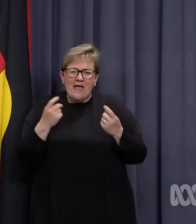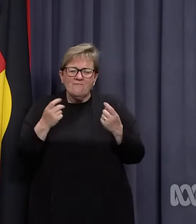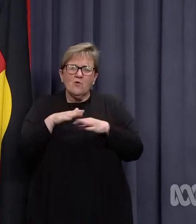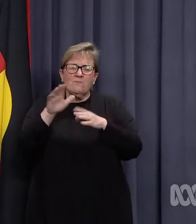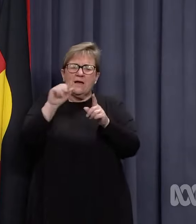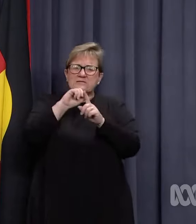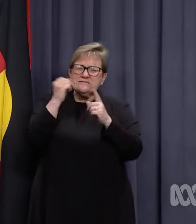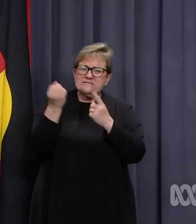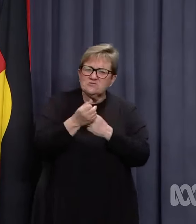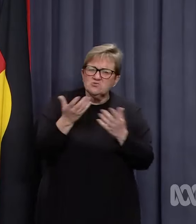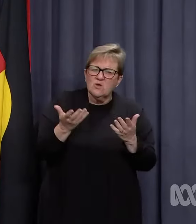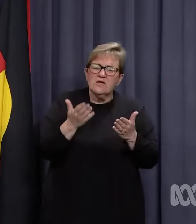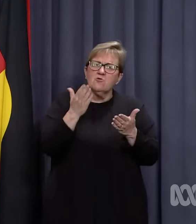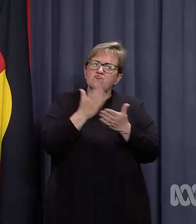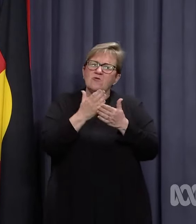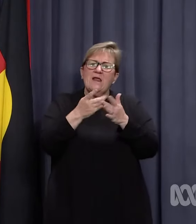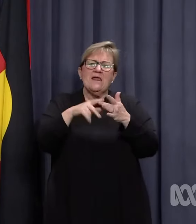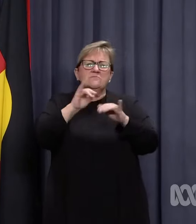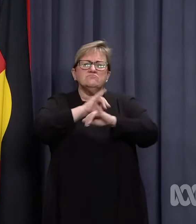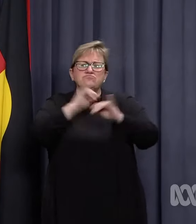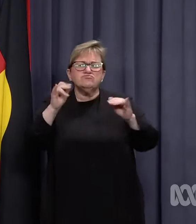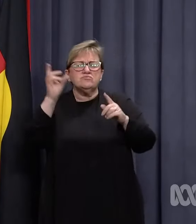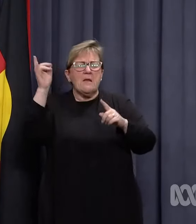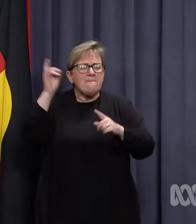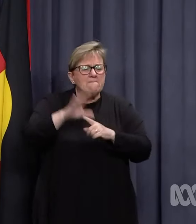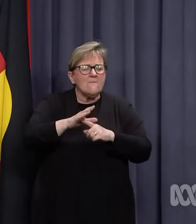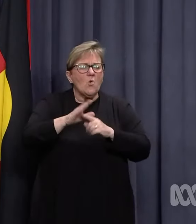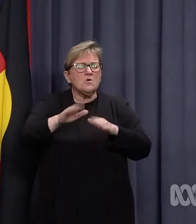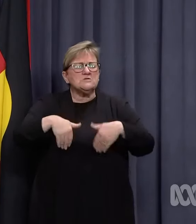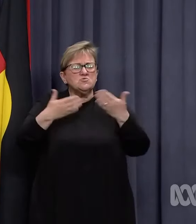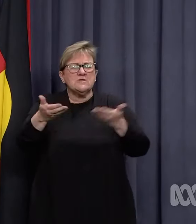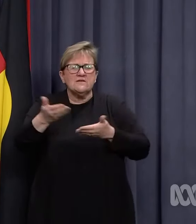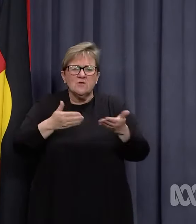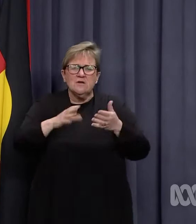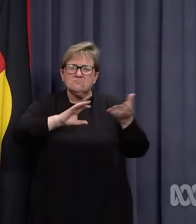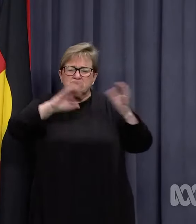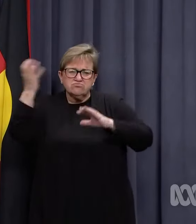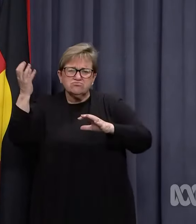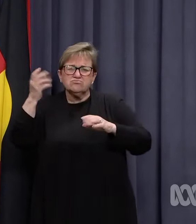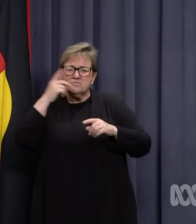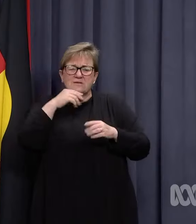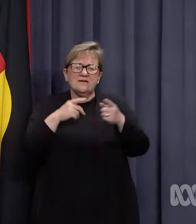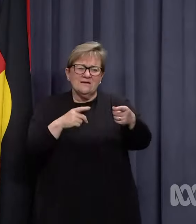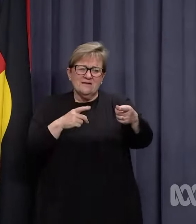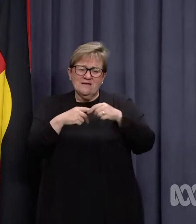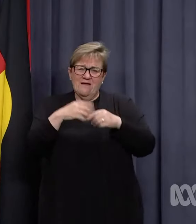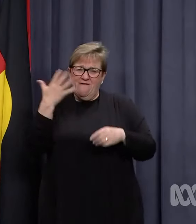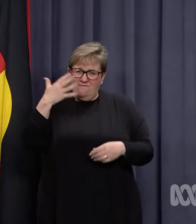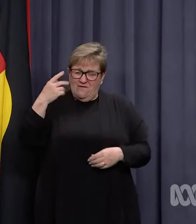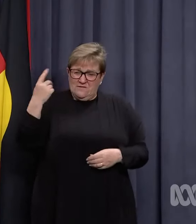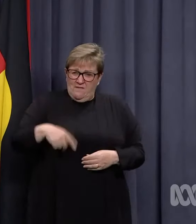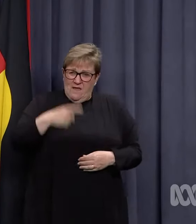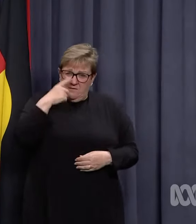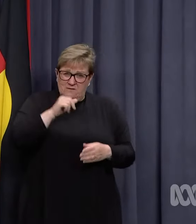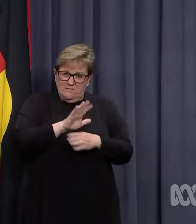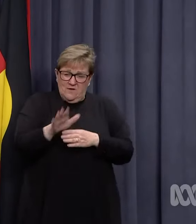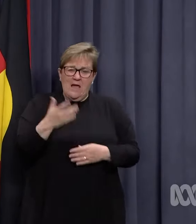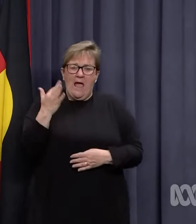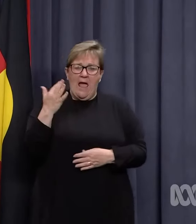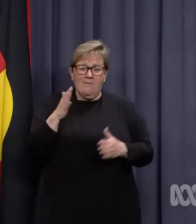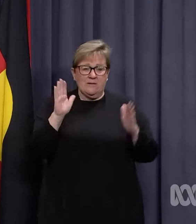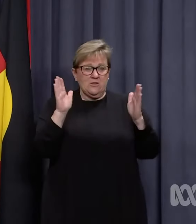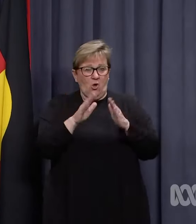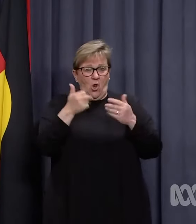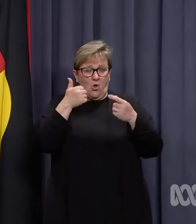circumstances. It's really in the instance of critical delivery of services and catastrophic losses. And with 15,000 active cases, how many close